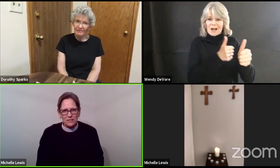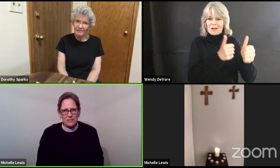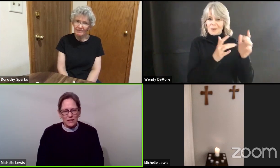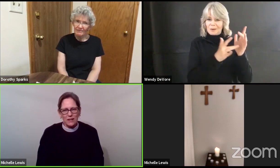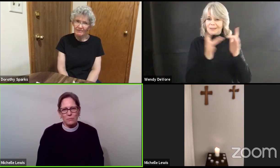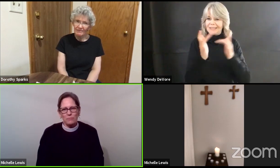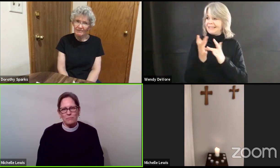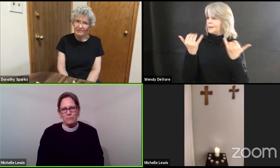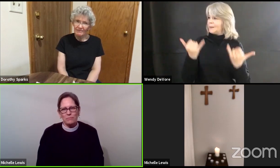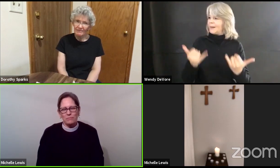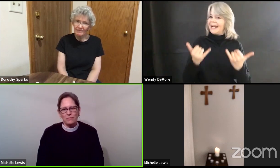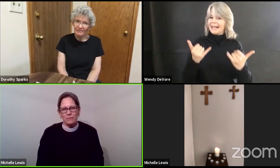time